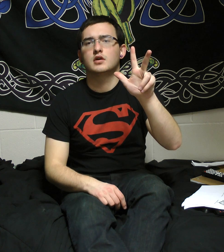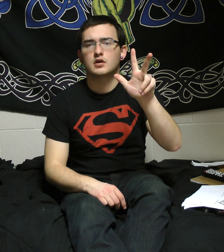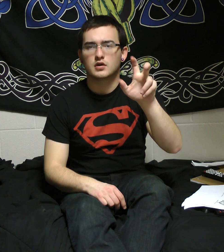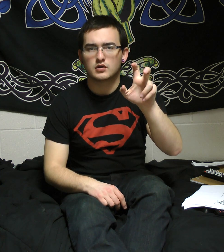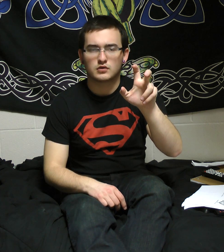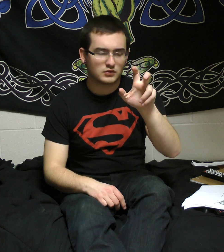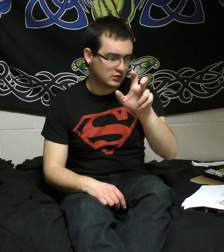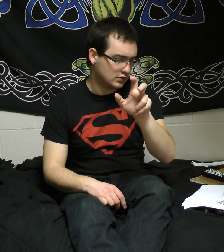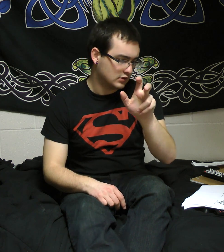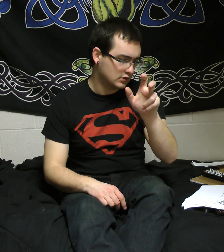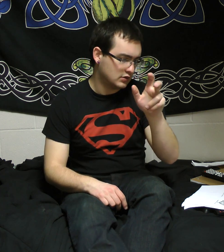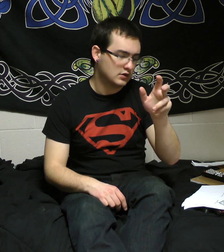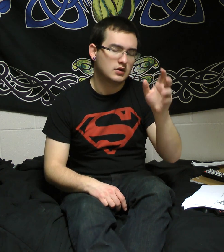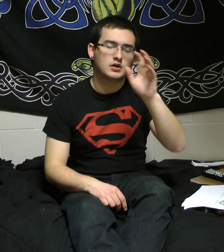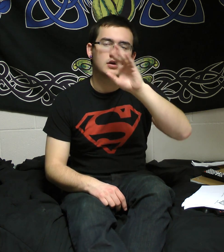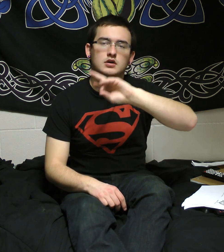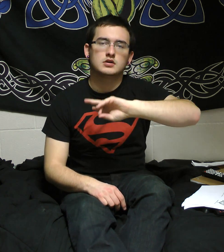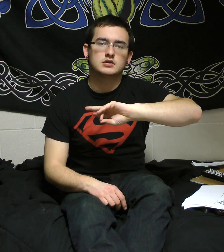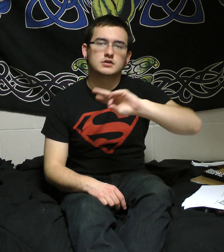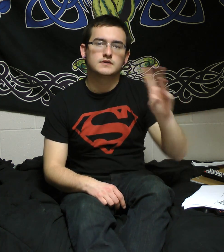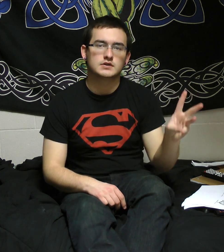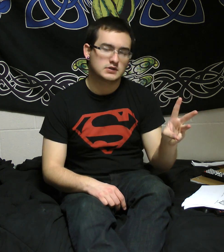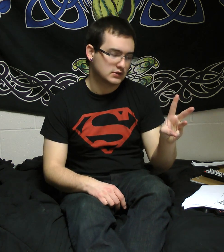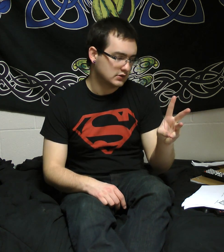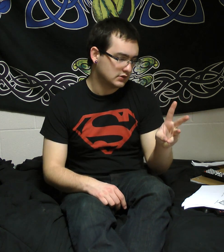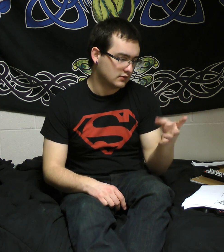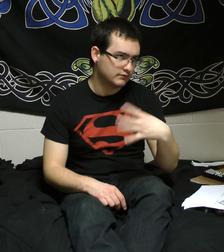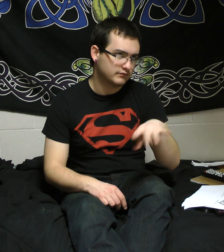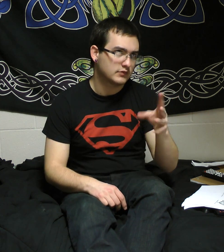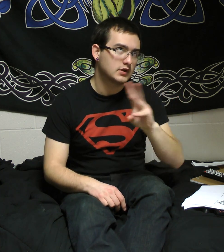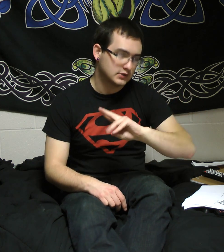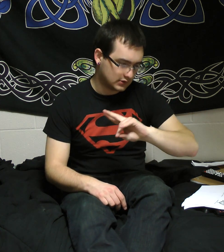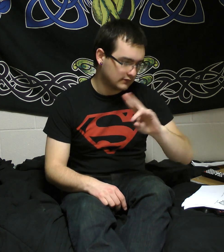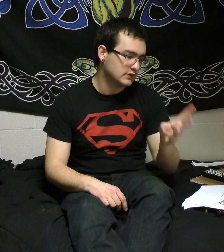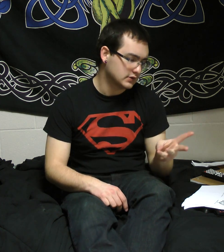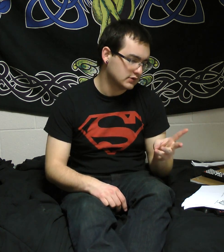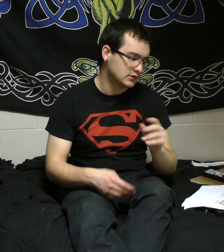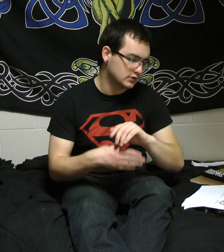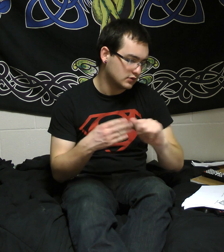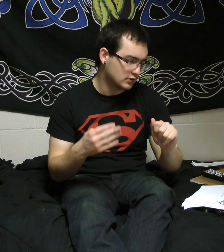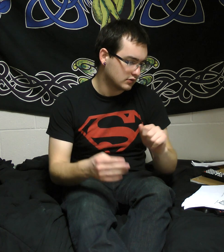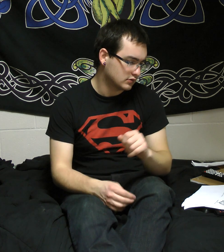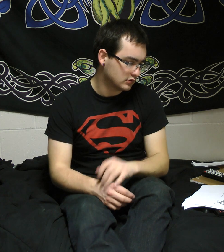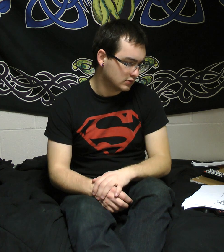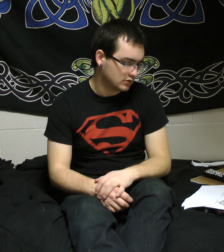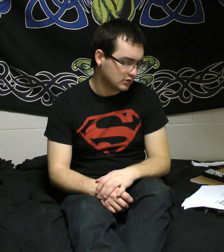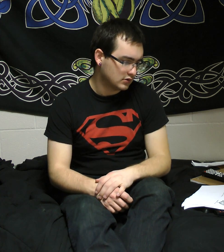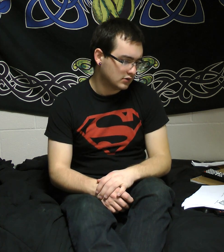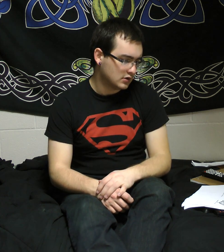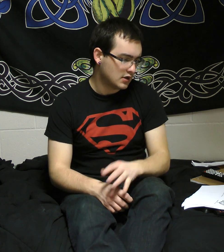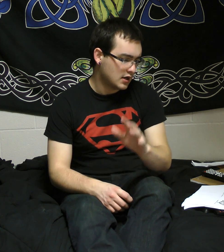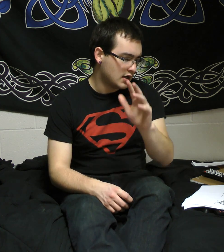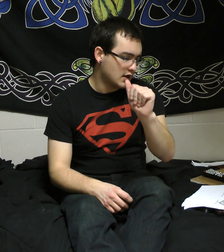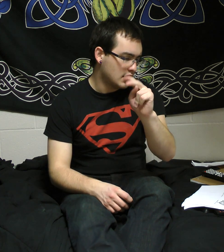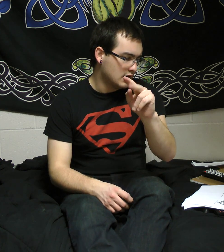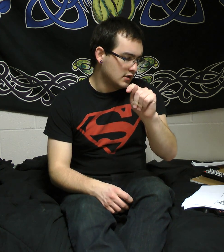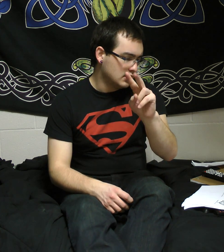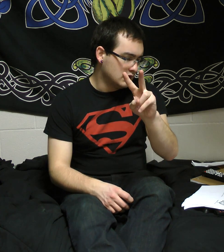Cause I never hurt, I didn't feel nothing at all